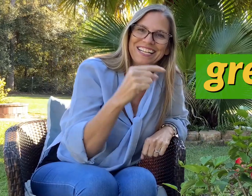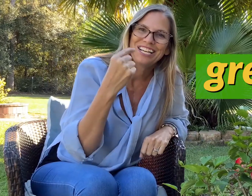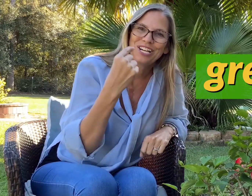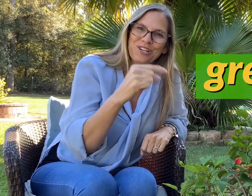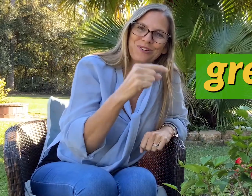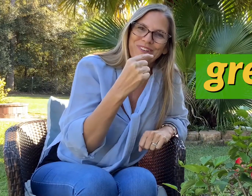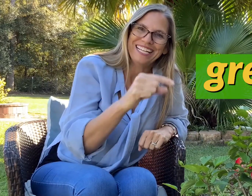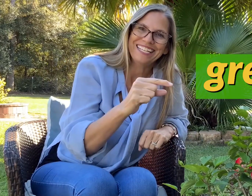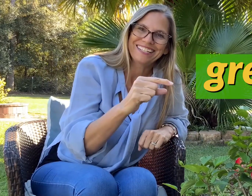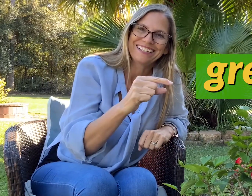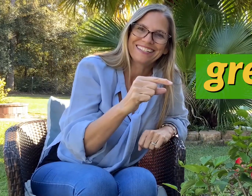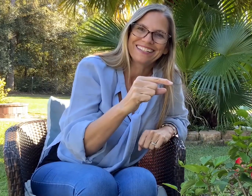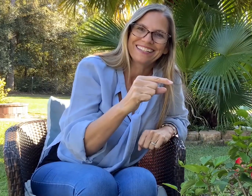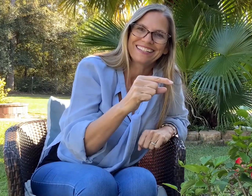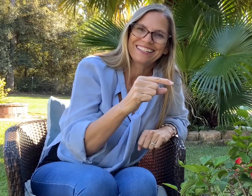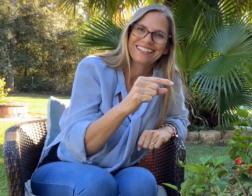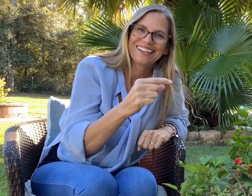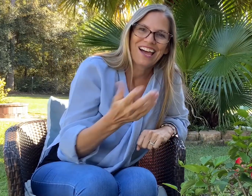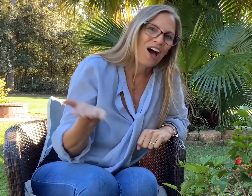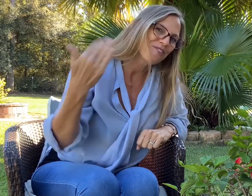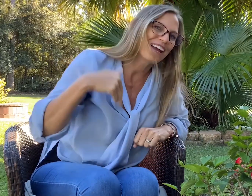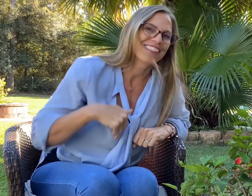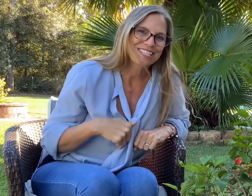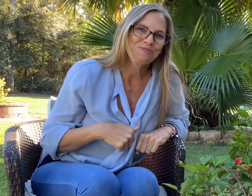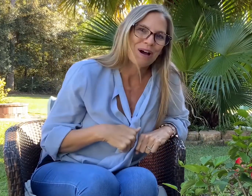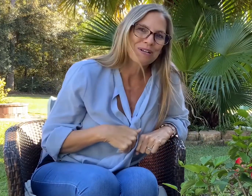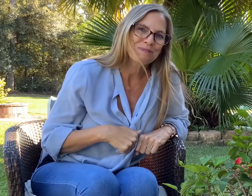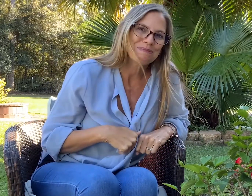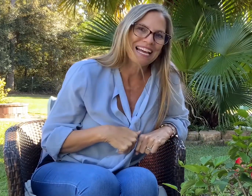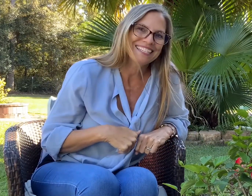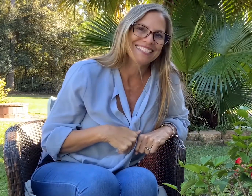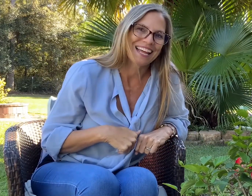Green. All right, let's water some plants now.